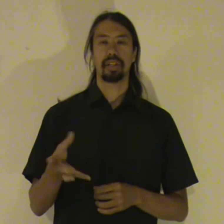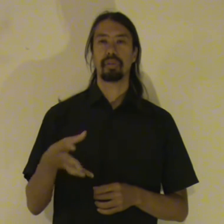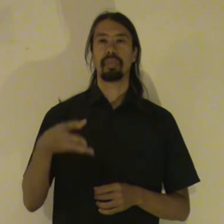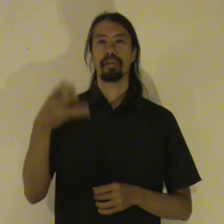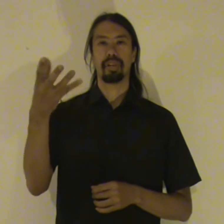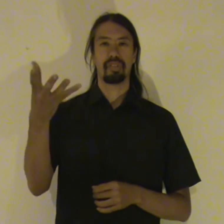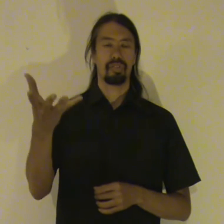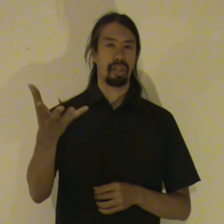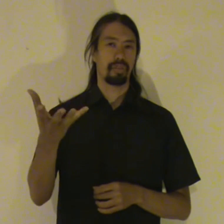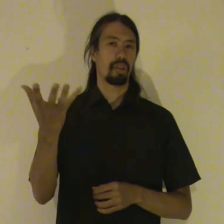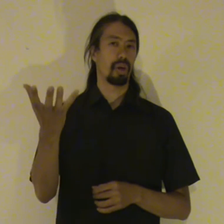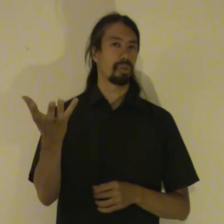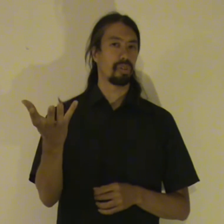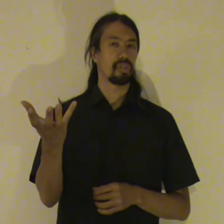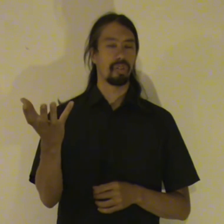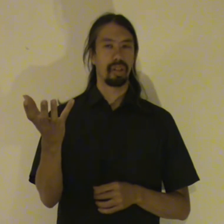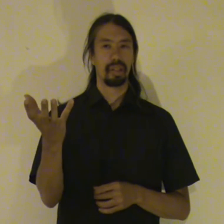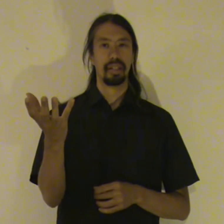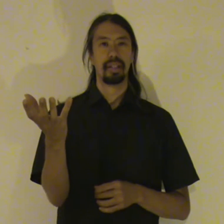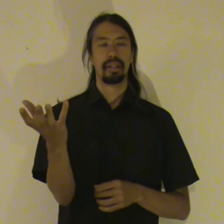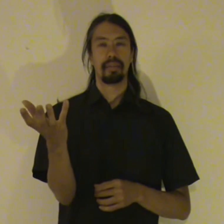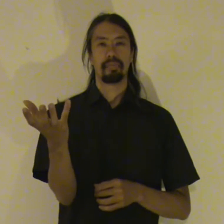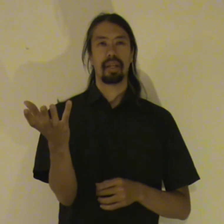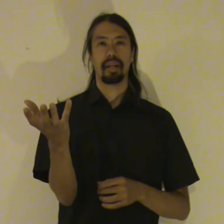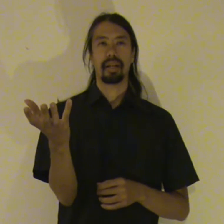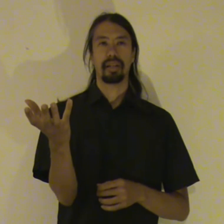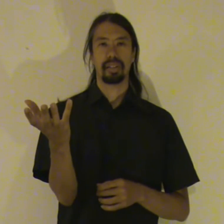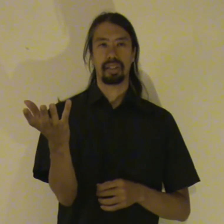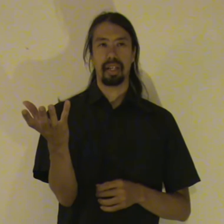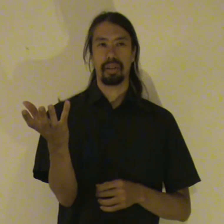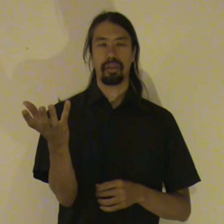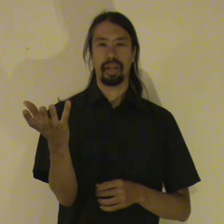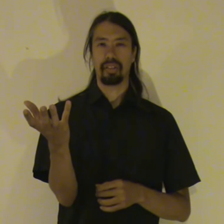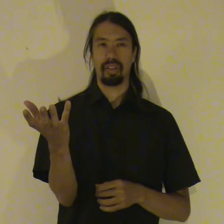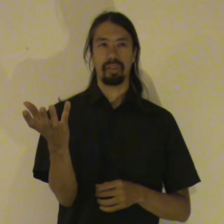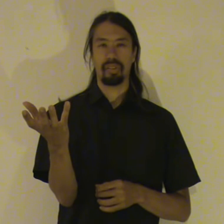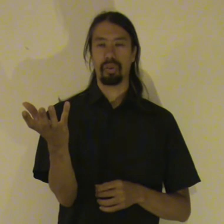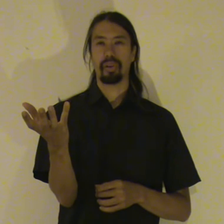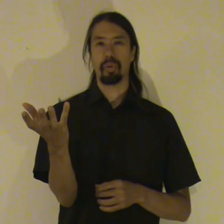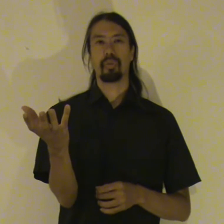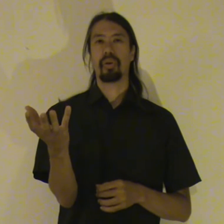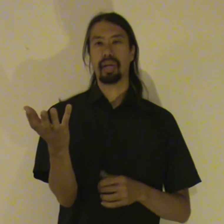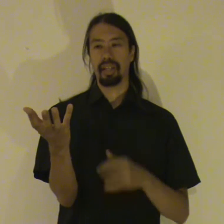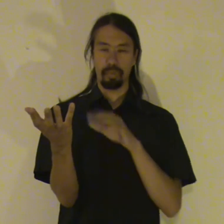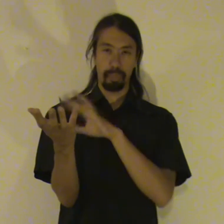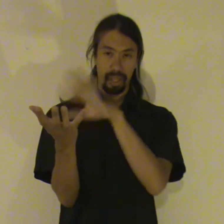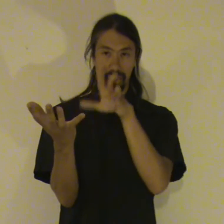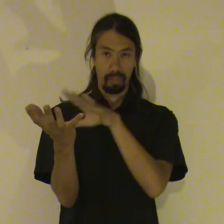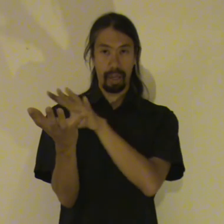chakra manifests itself as a lotus. Then I cannot just say like okay. This lotus is looking all wrong. It needs more petals. bla bla